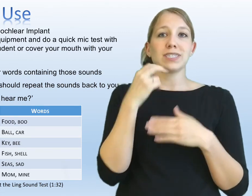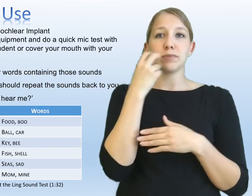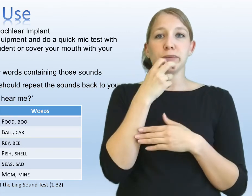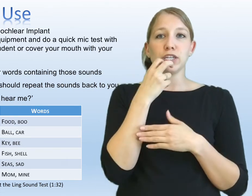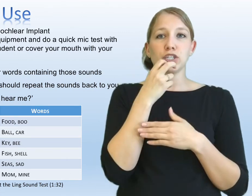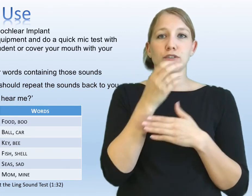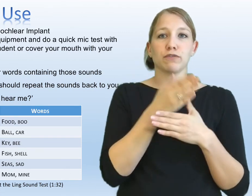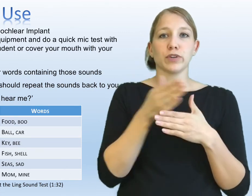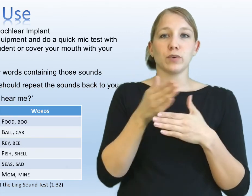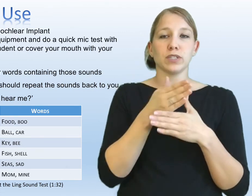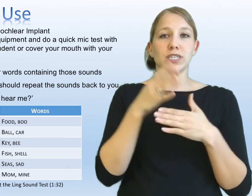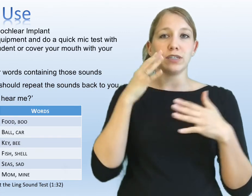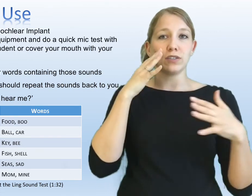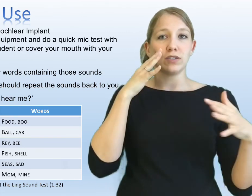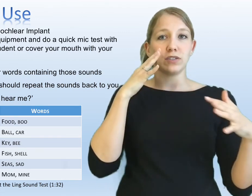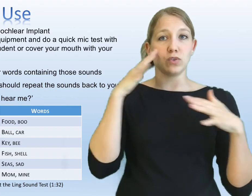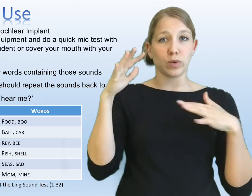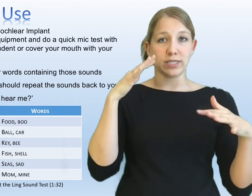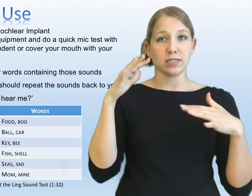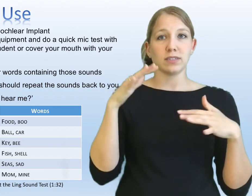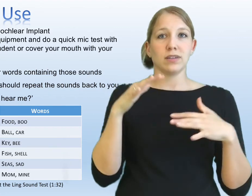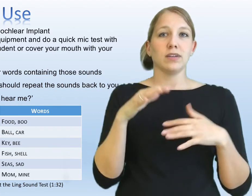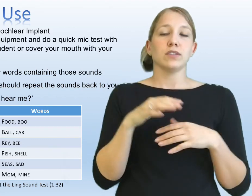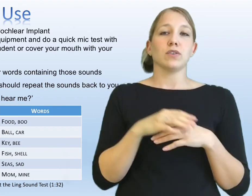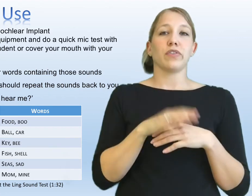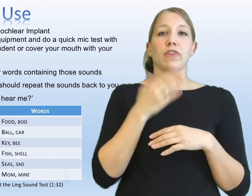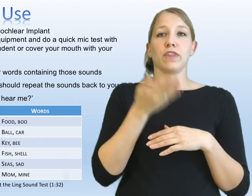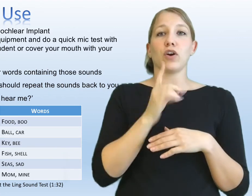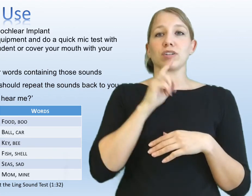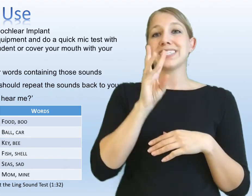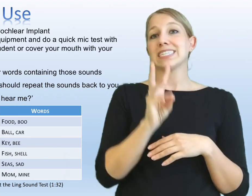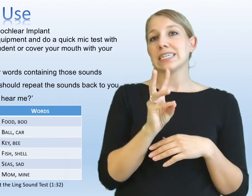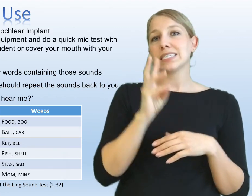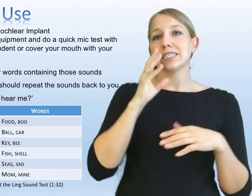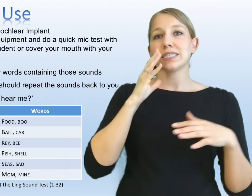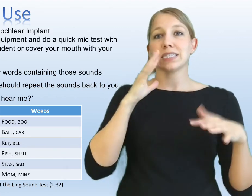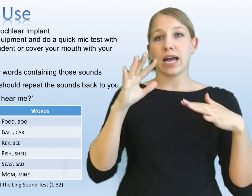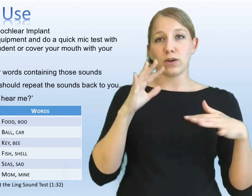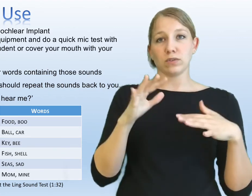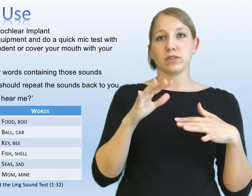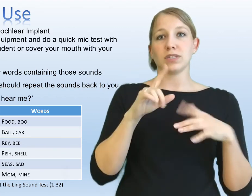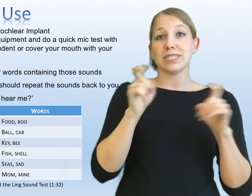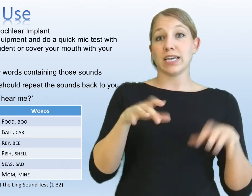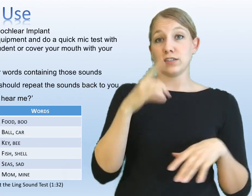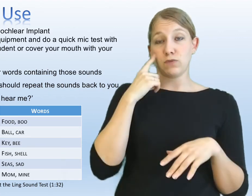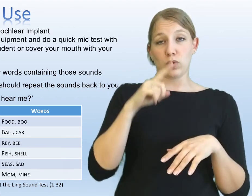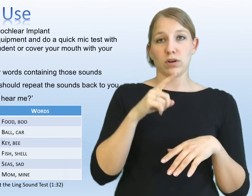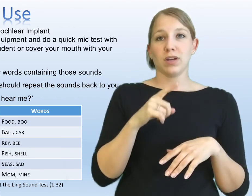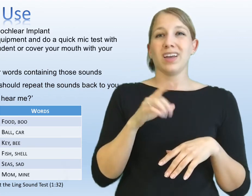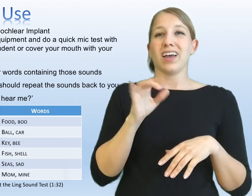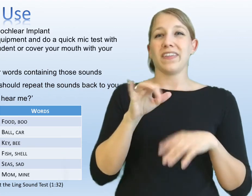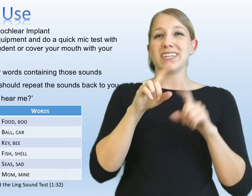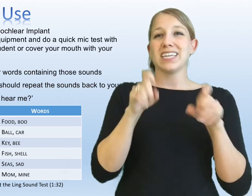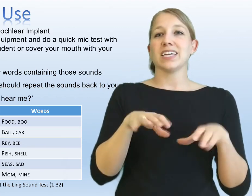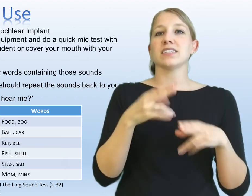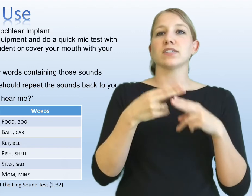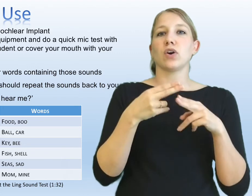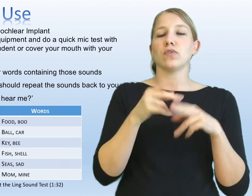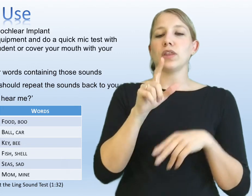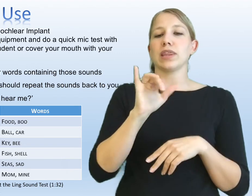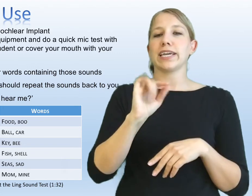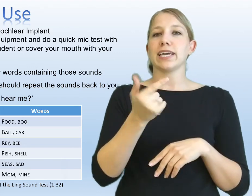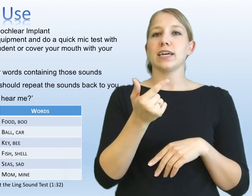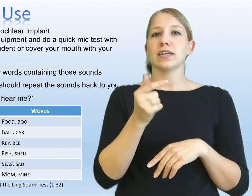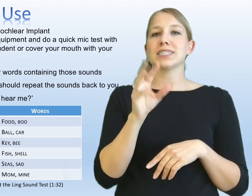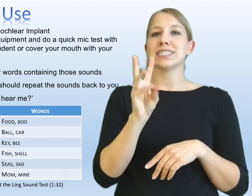the speech frequency noises. So there are six sounds to test for and that test